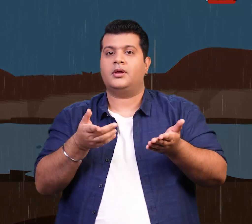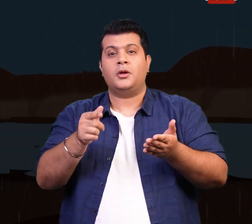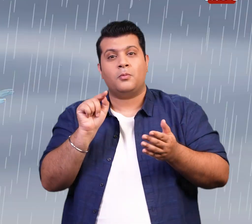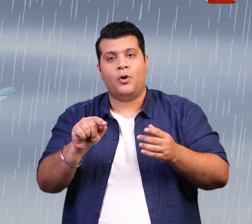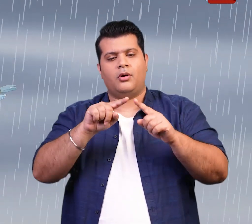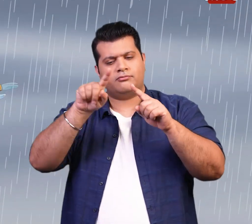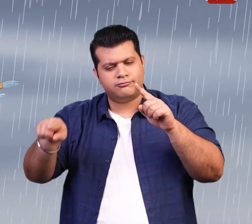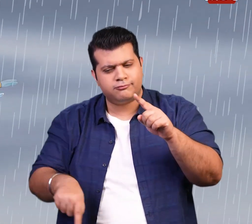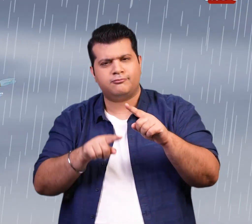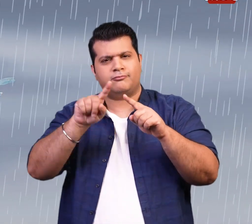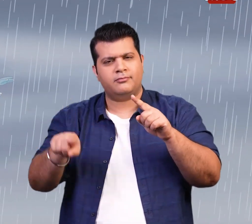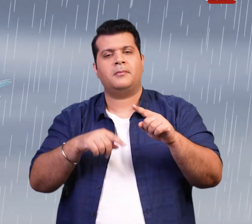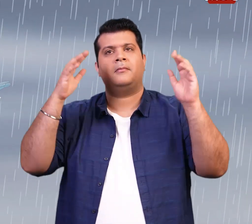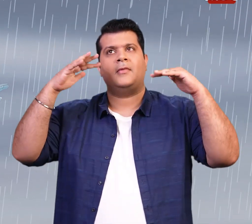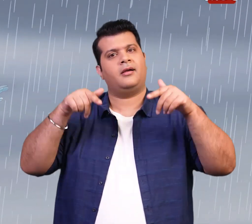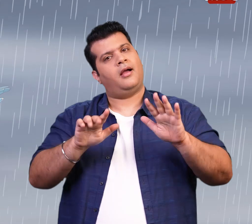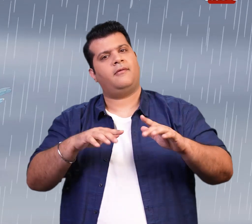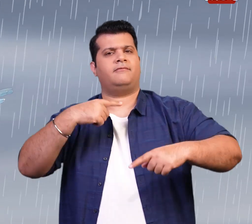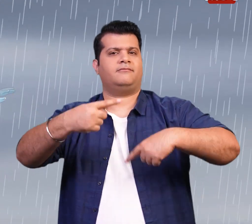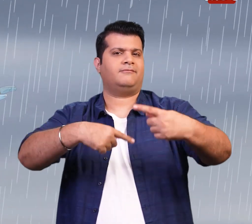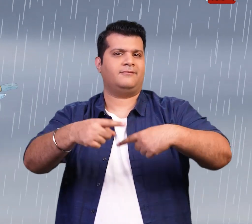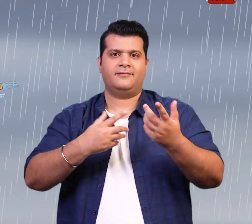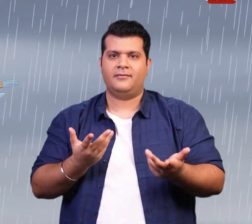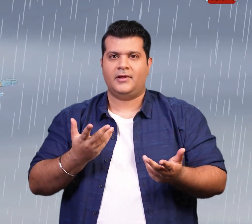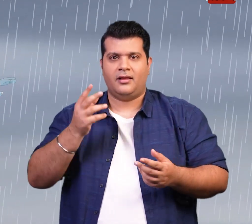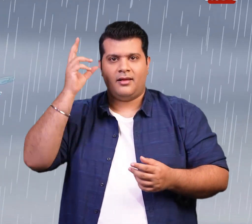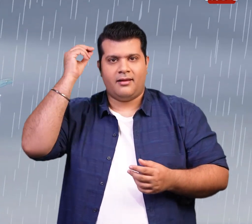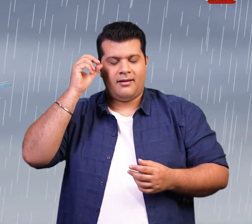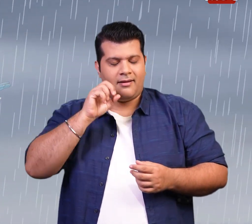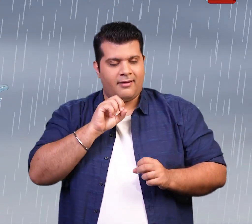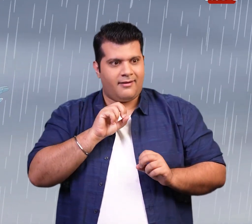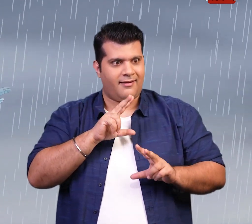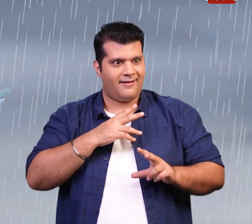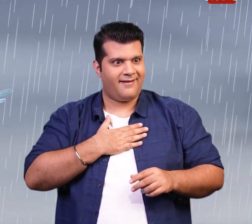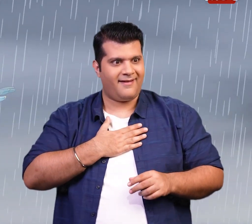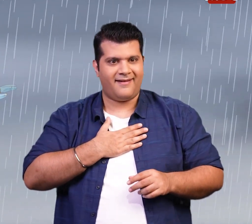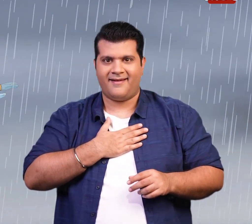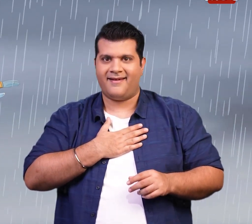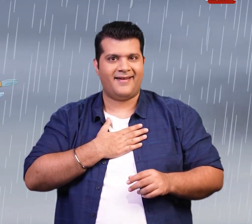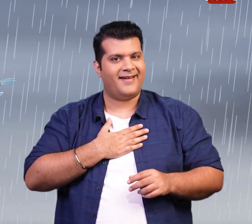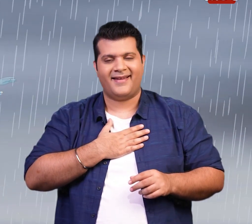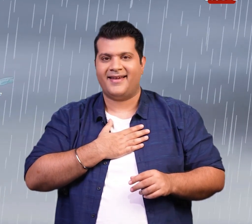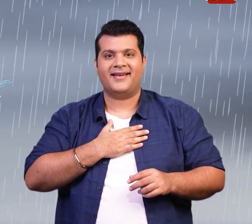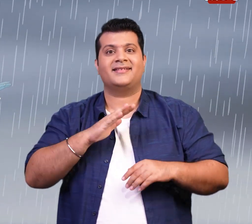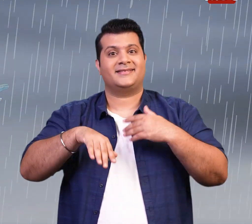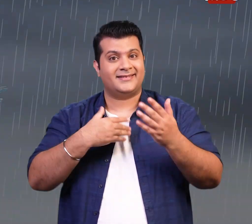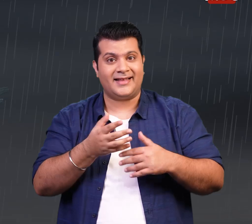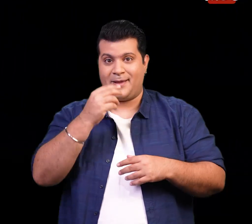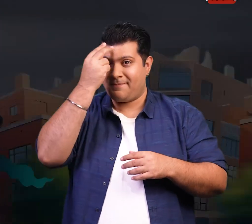This cycle keeps repeating and ensures we always have rain. Diyah is amazed! Diyah and